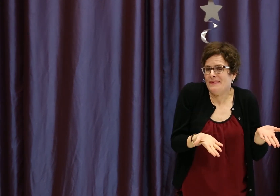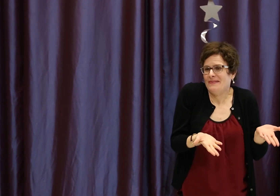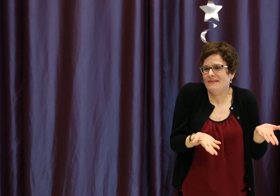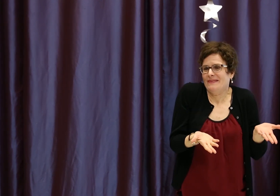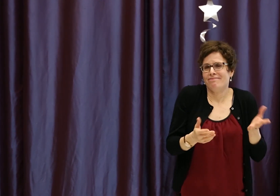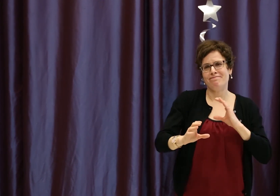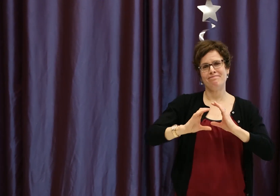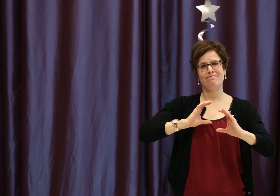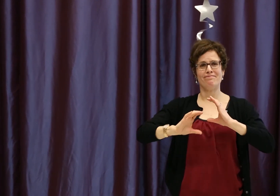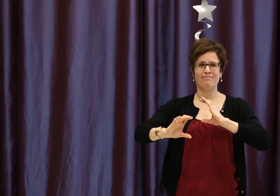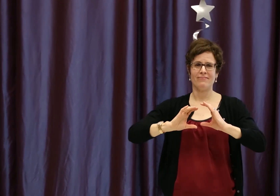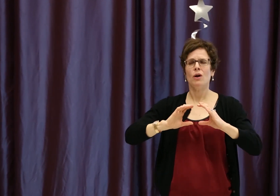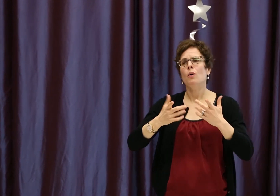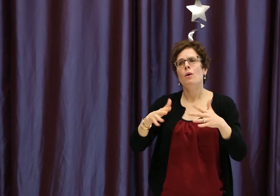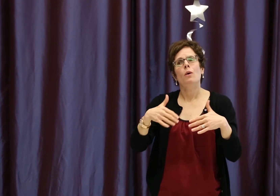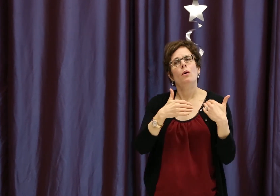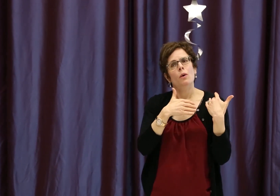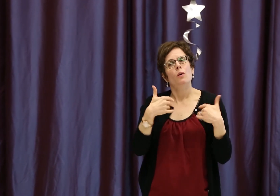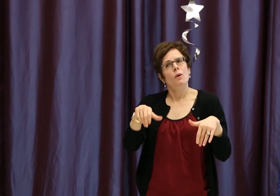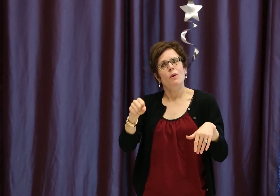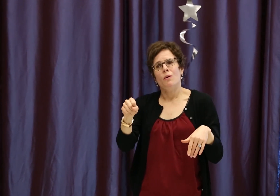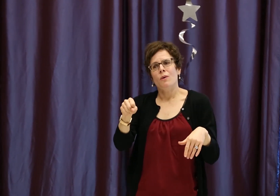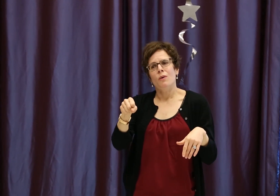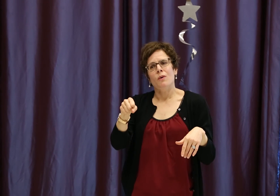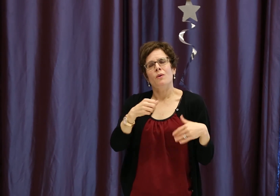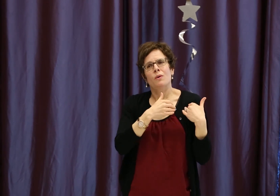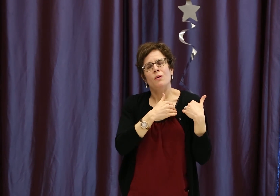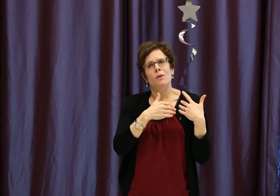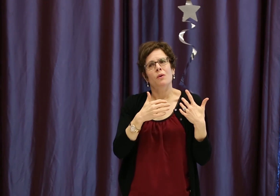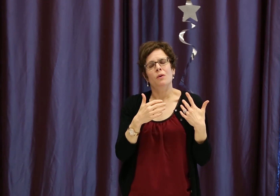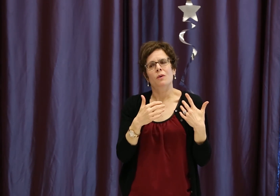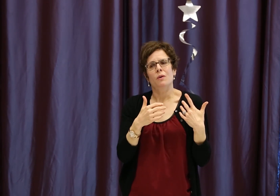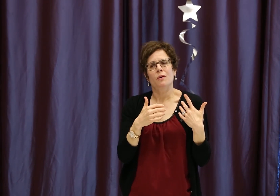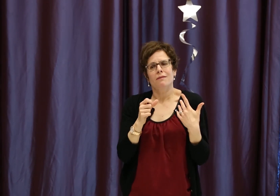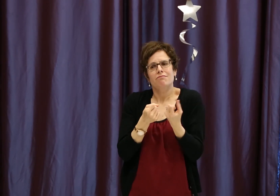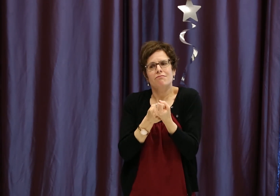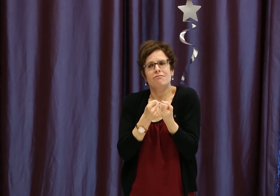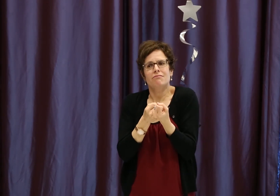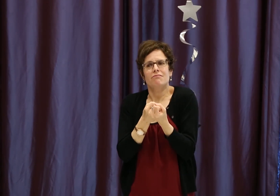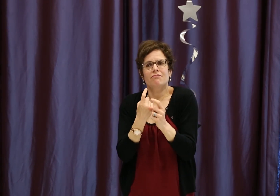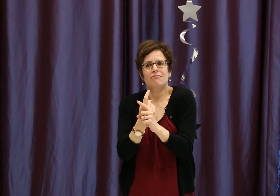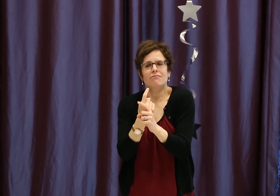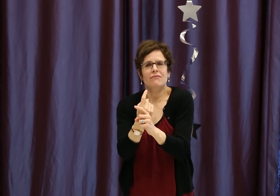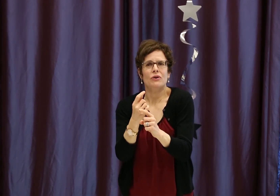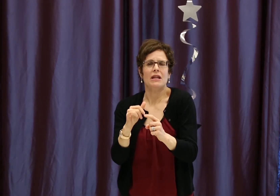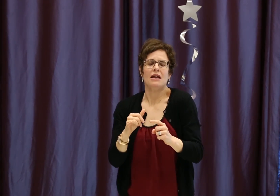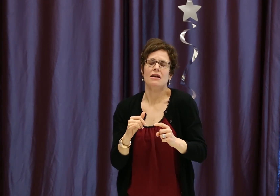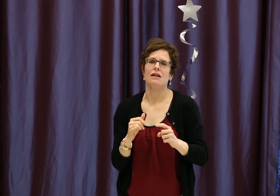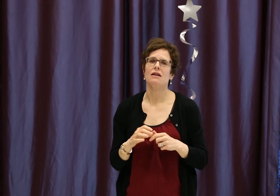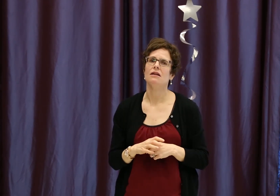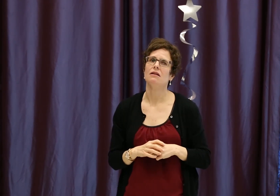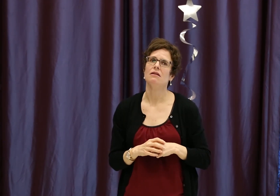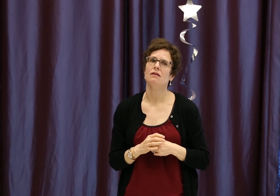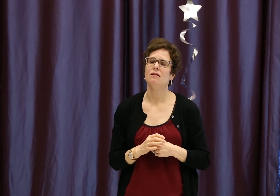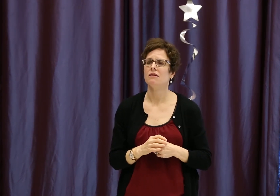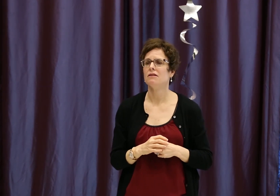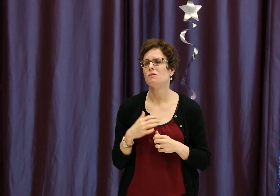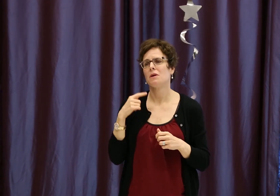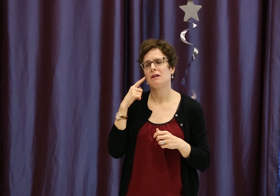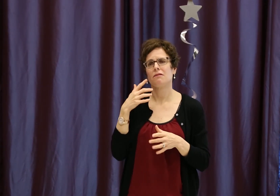Perhaps they don't know. And again, it comes back to communication. So, yes, it is quite a large responsibility, and parents do need support